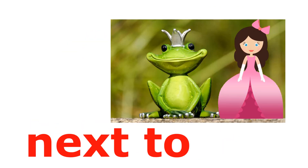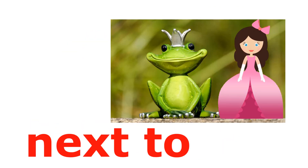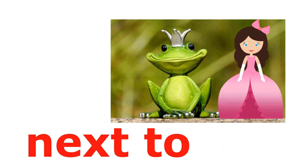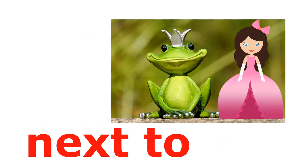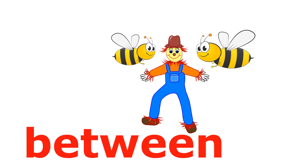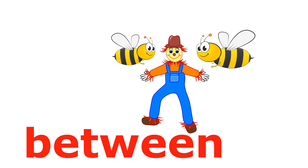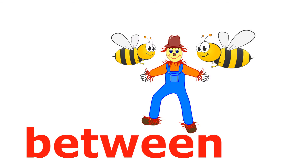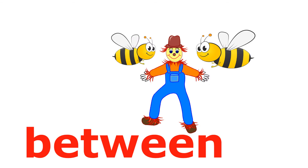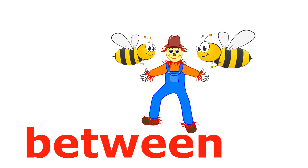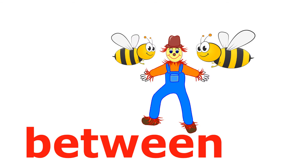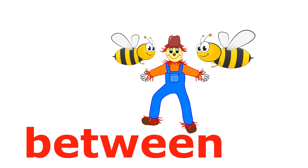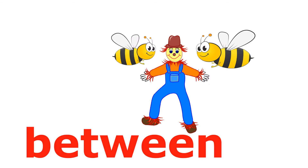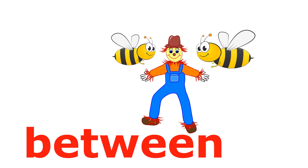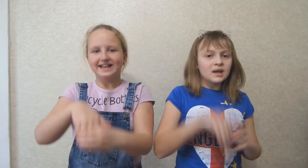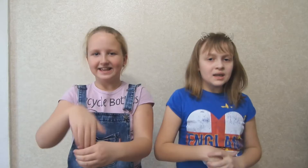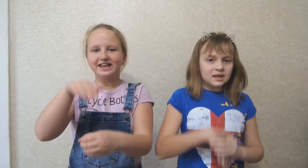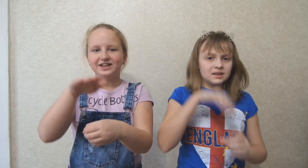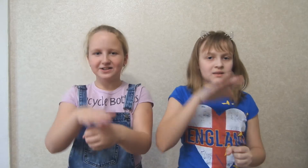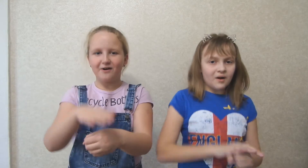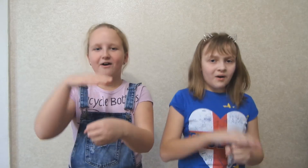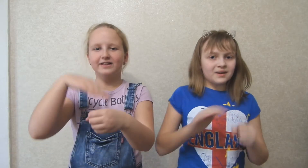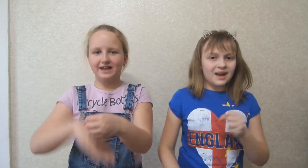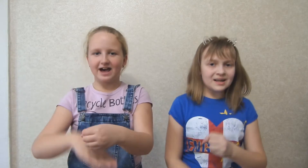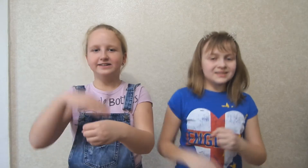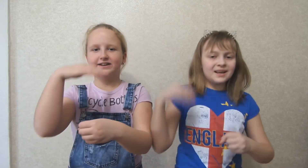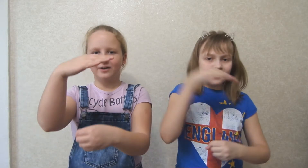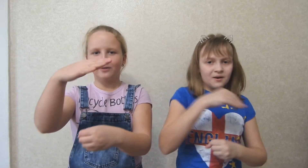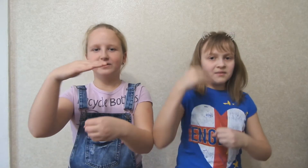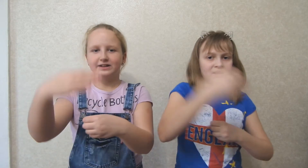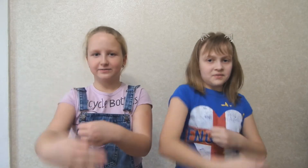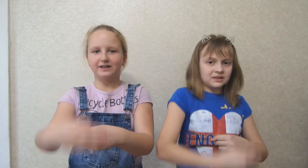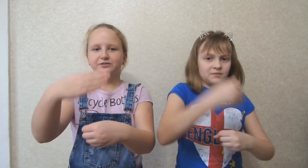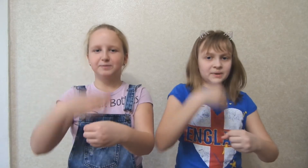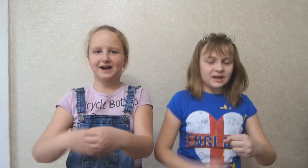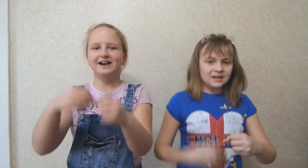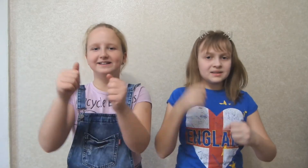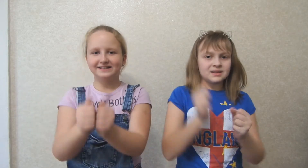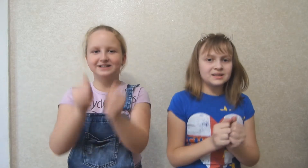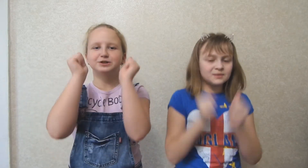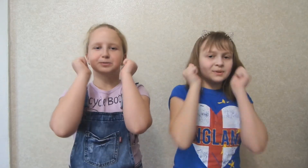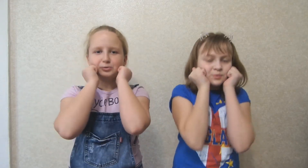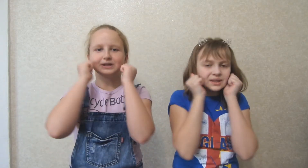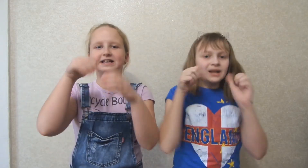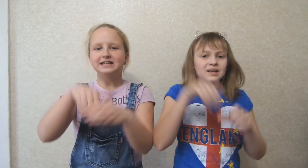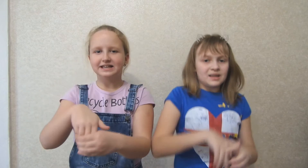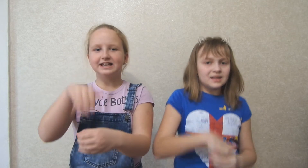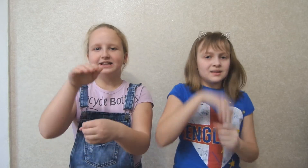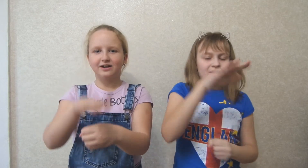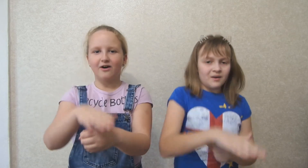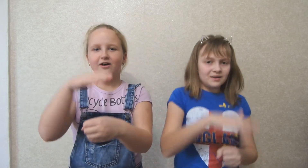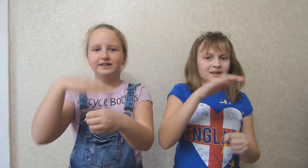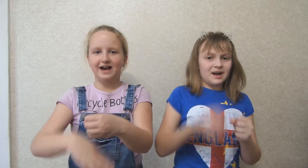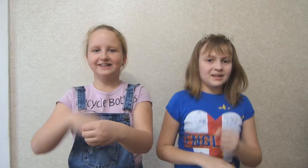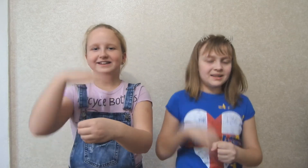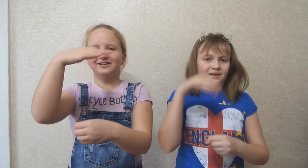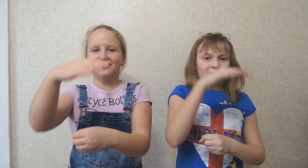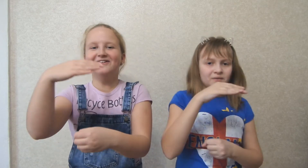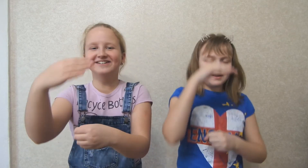next to, between. In, on, under, over, in front of, next to, between. In, on, under, over,